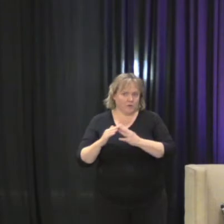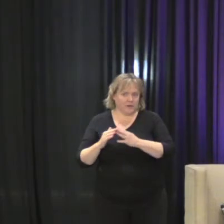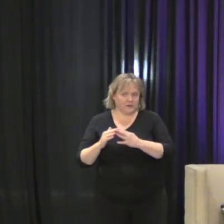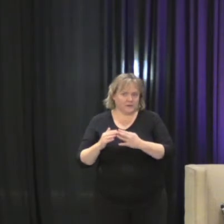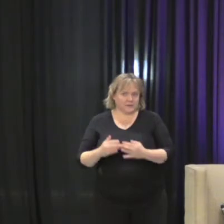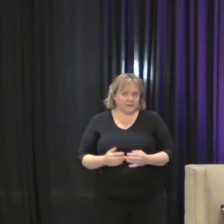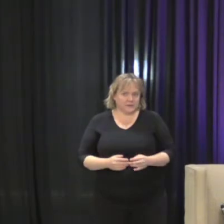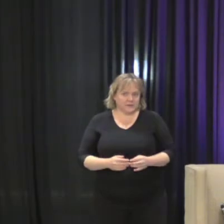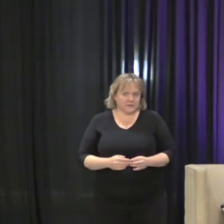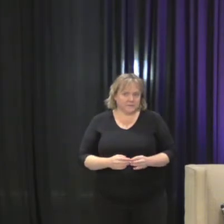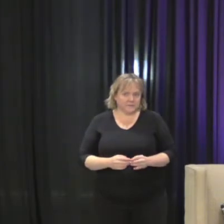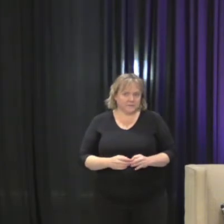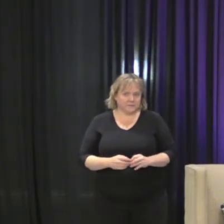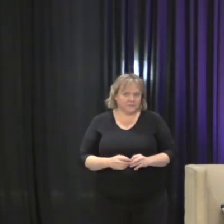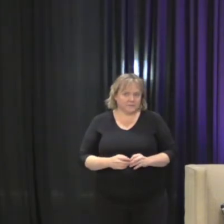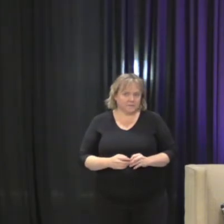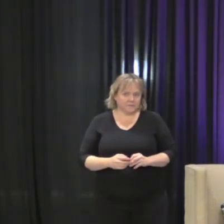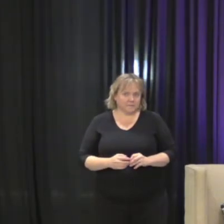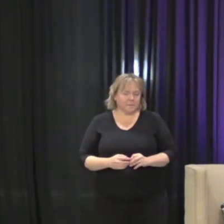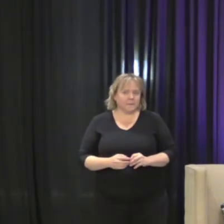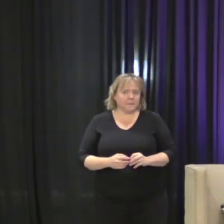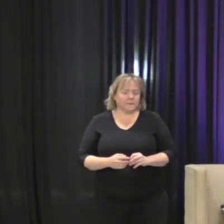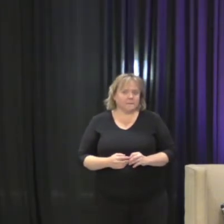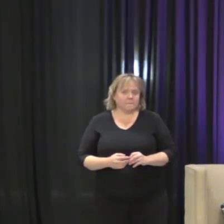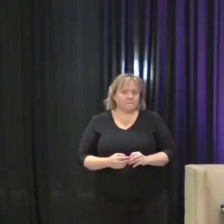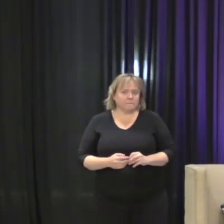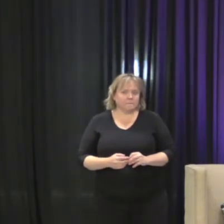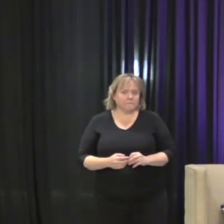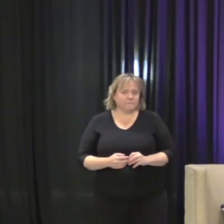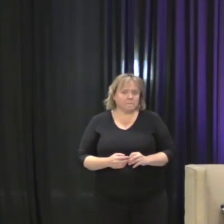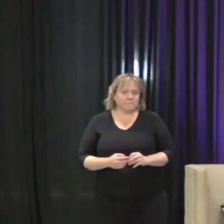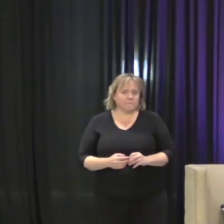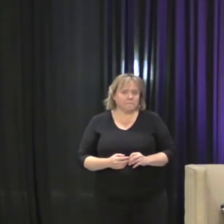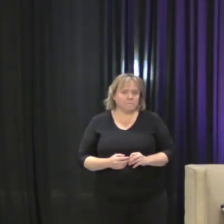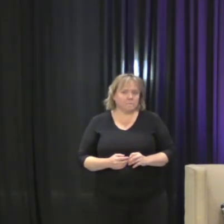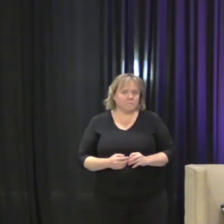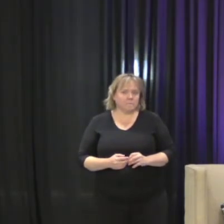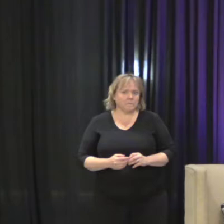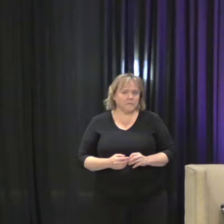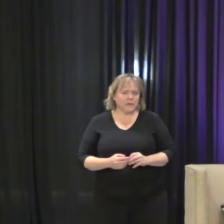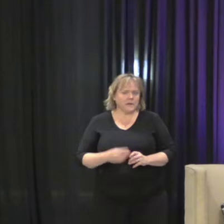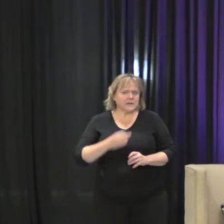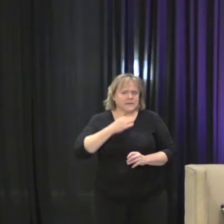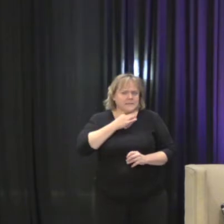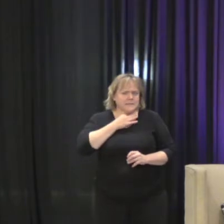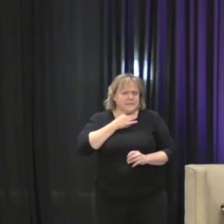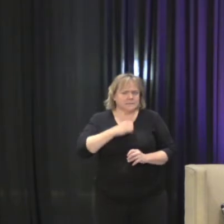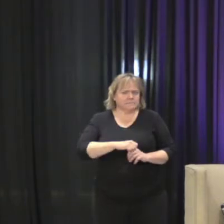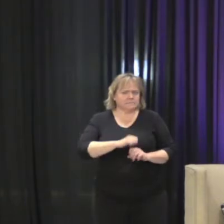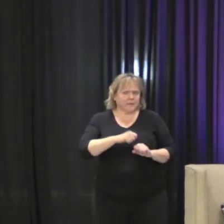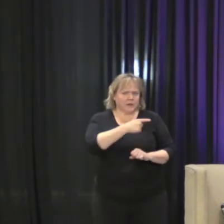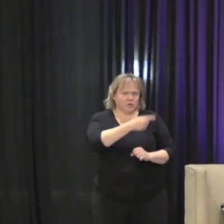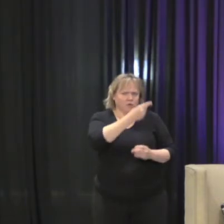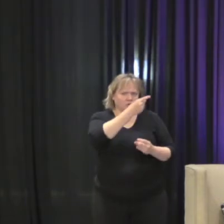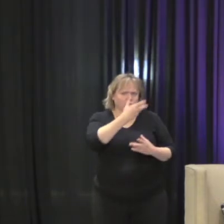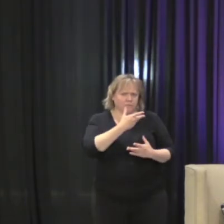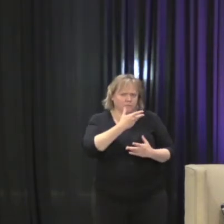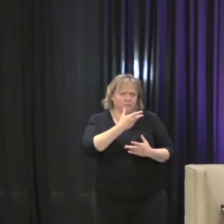if you have any intake on how I could go about the kink